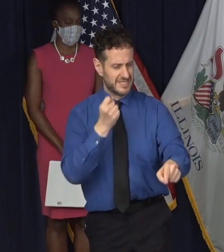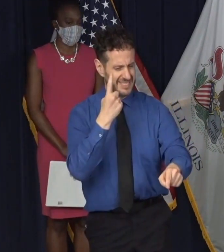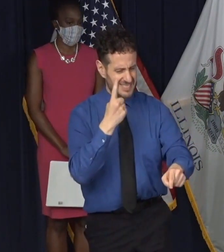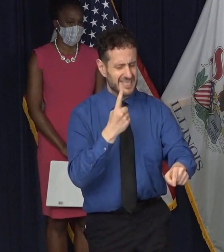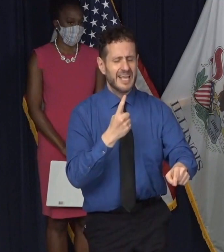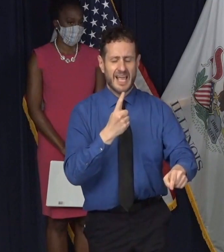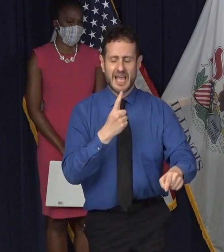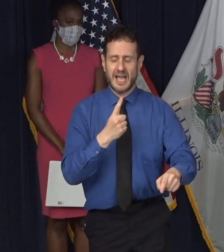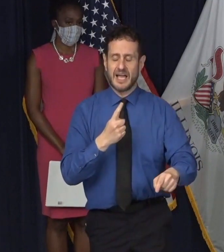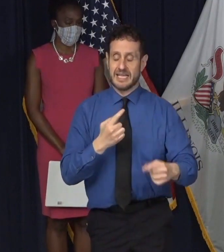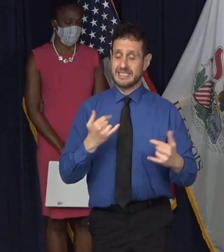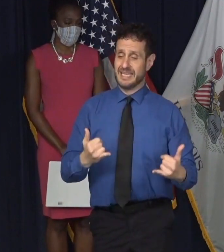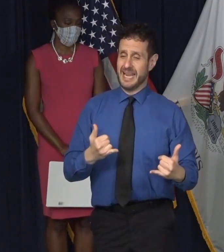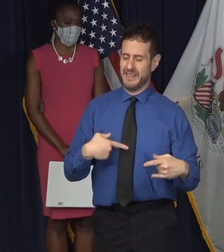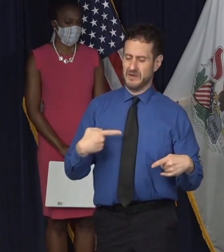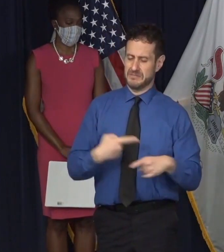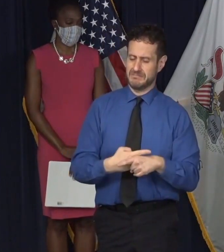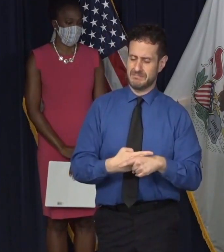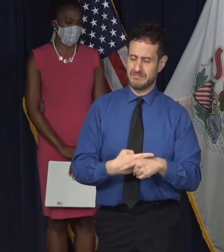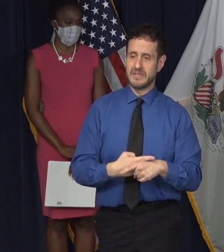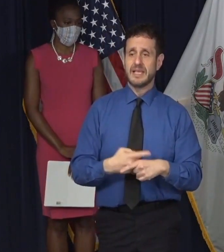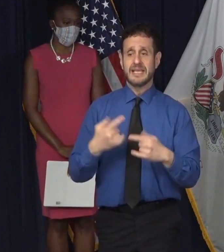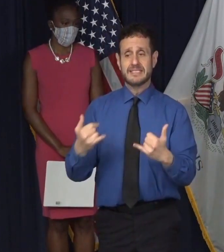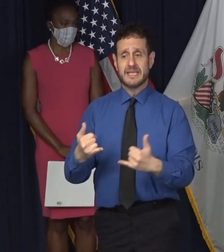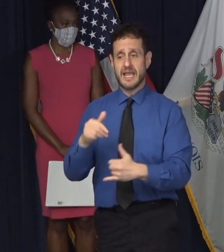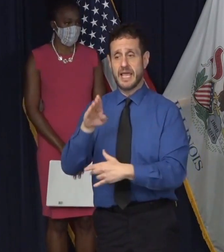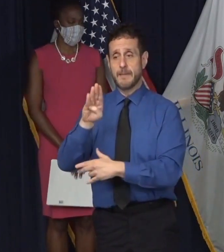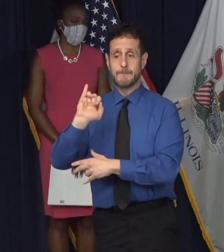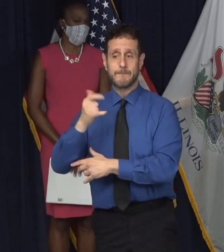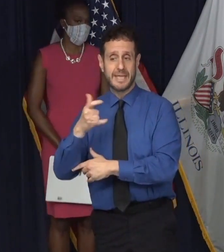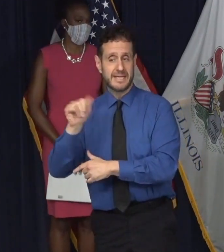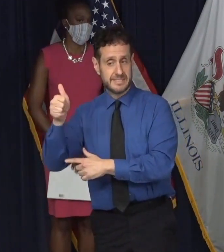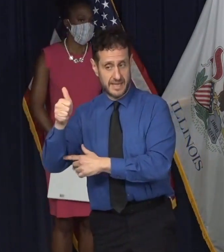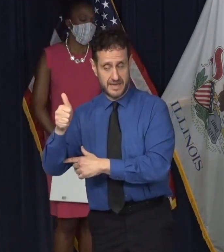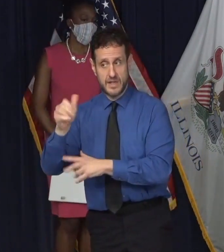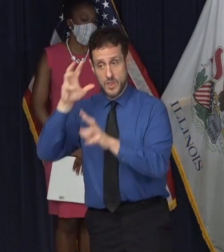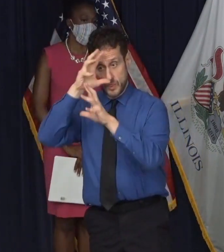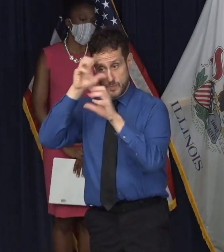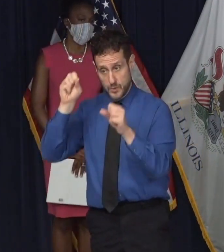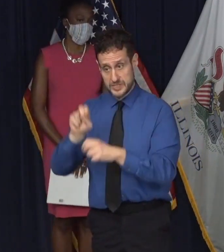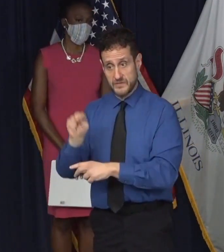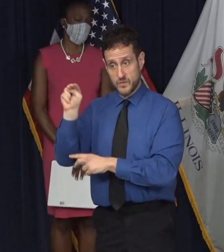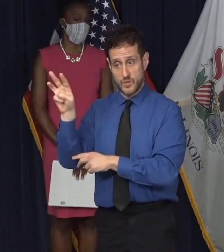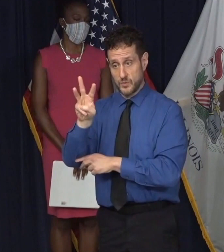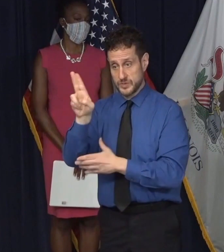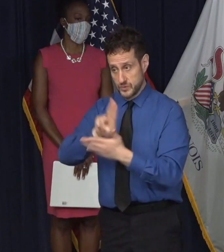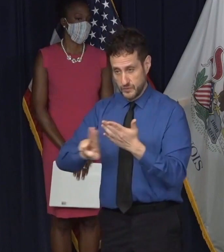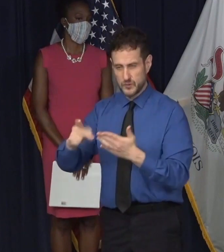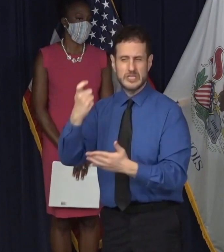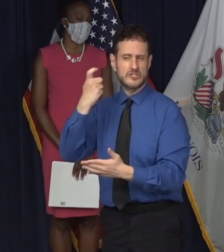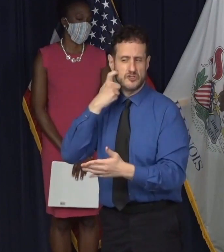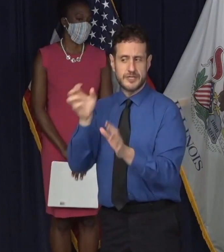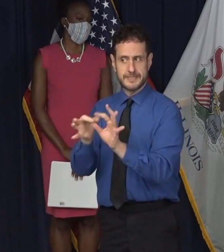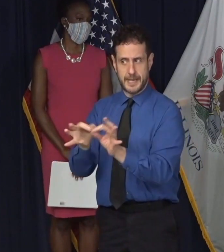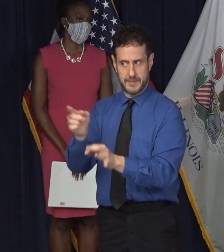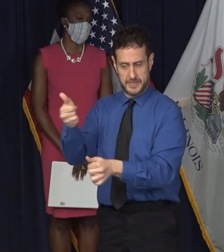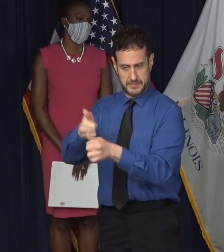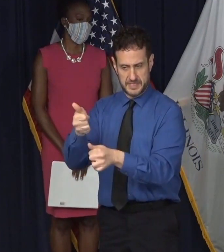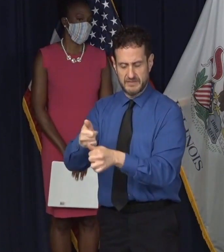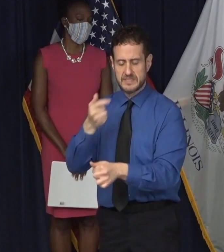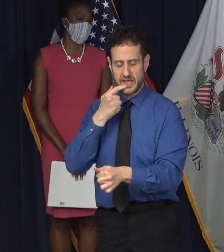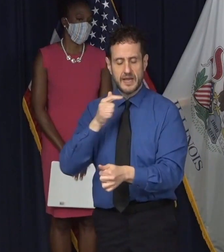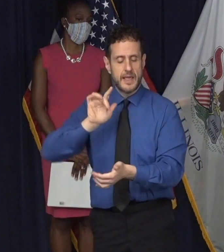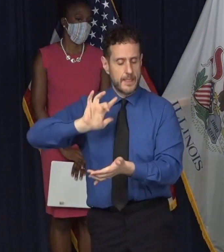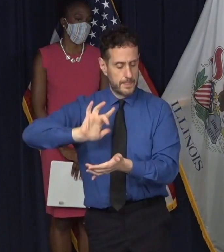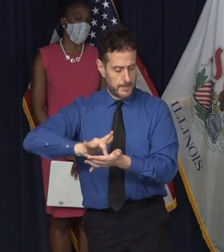message of today with the Big Ten? The president of Northwestern, in fact, just saying moments ago, the medical